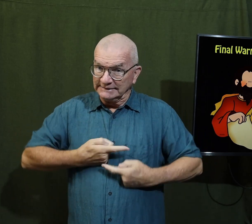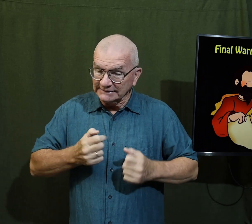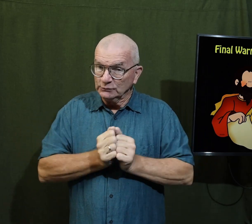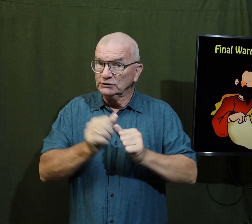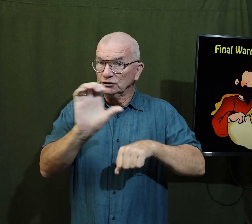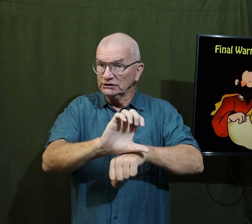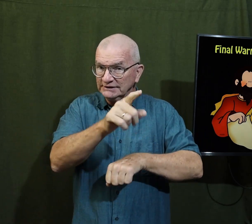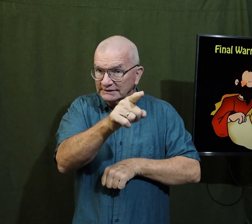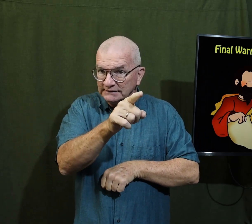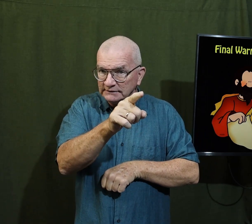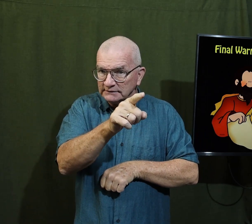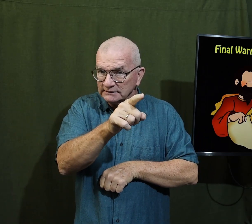he's upset with the church.